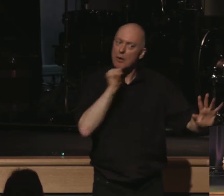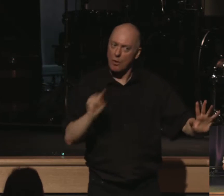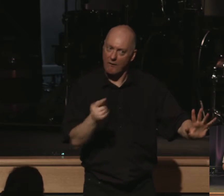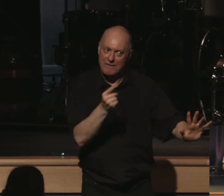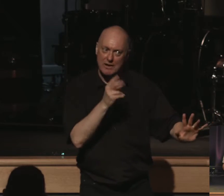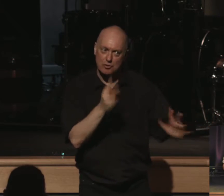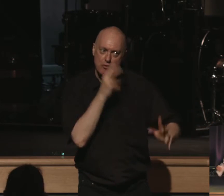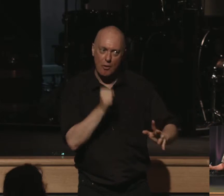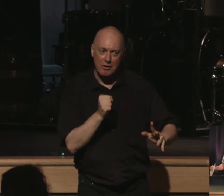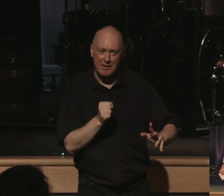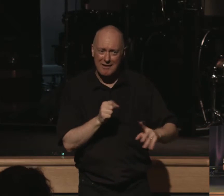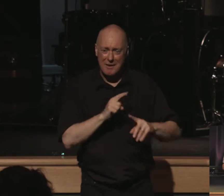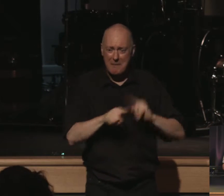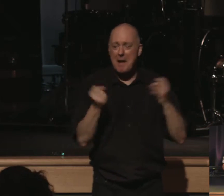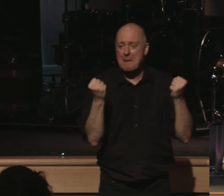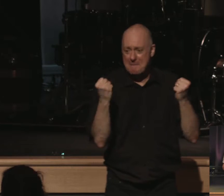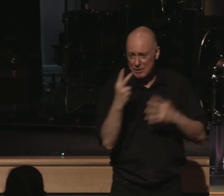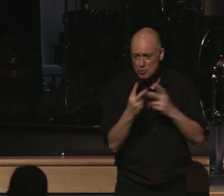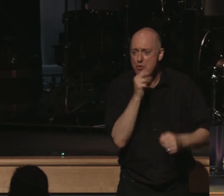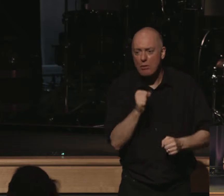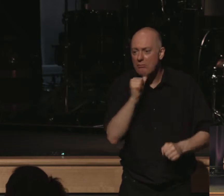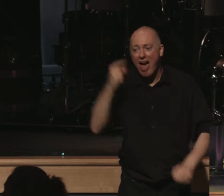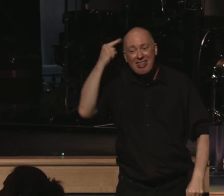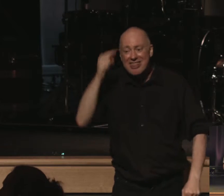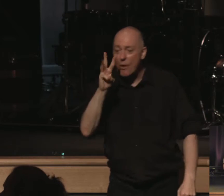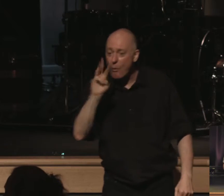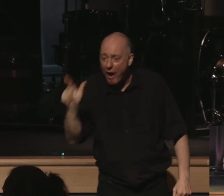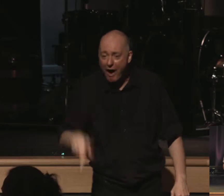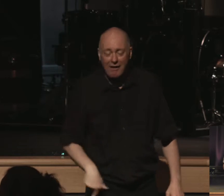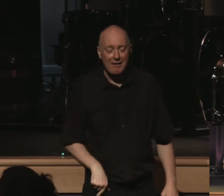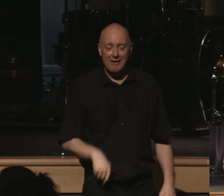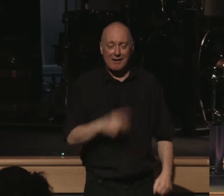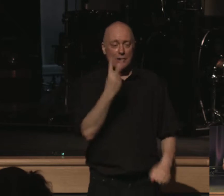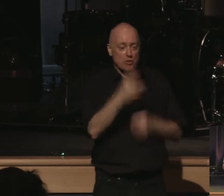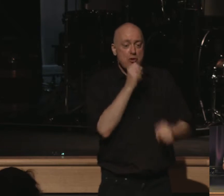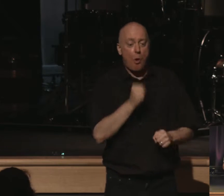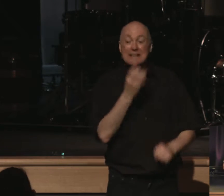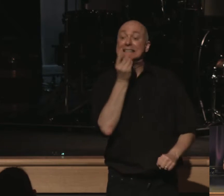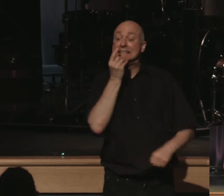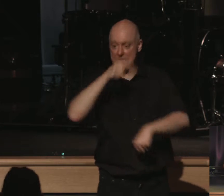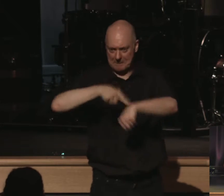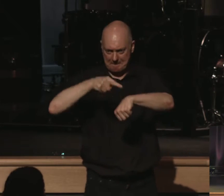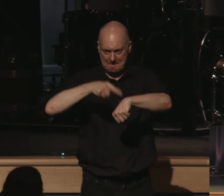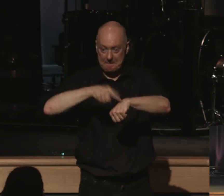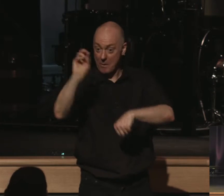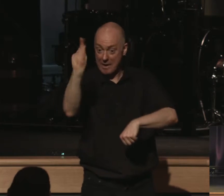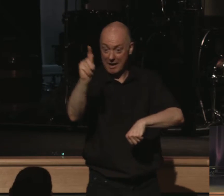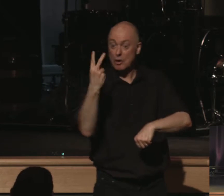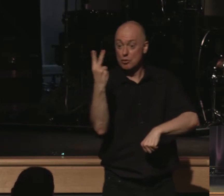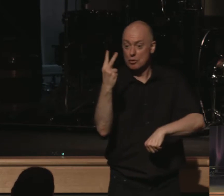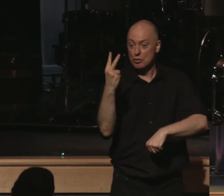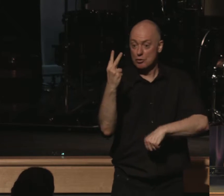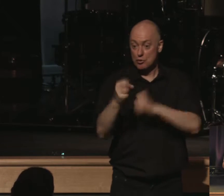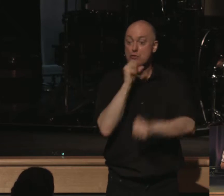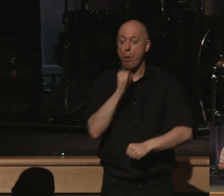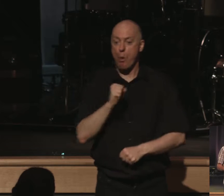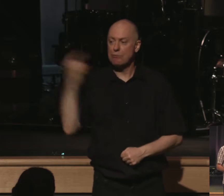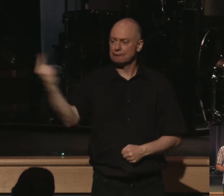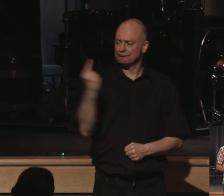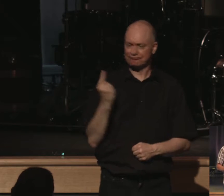but you guys don't think well a lot of times, okay? A two-year-old at dinnertime, okay? A two-year-old comes around at dinnertime and says,